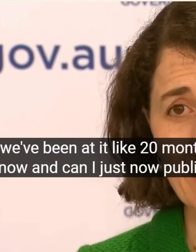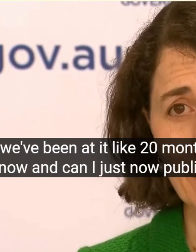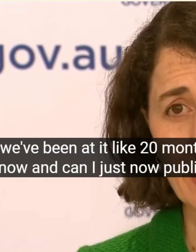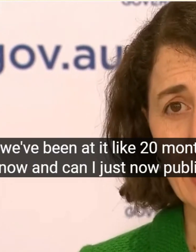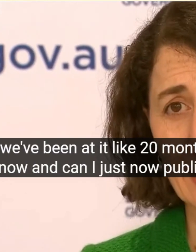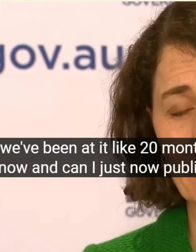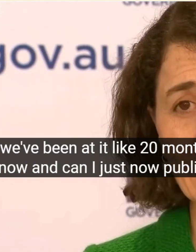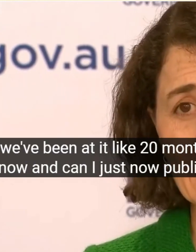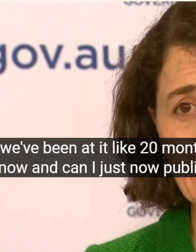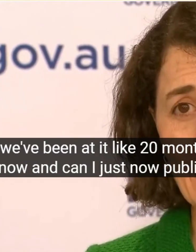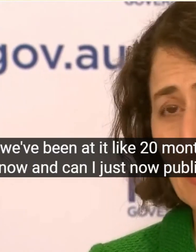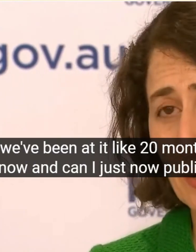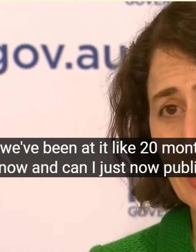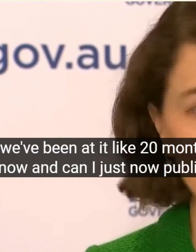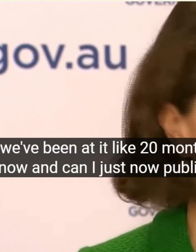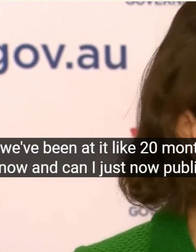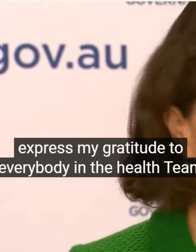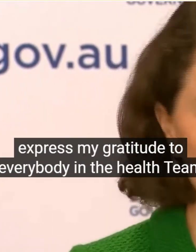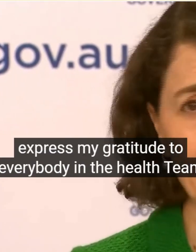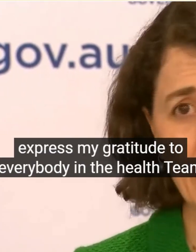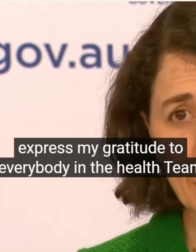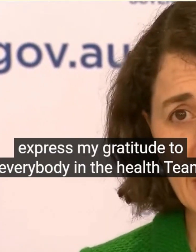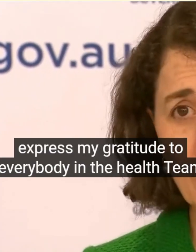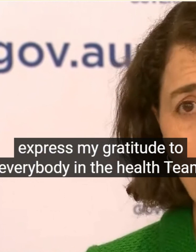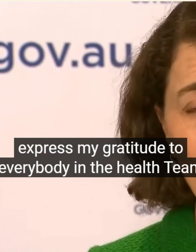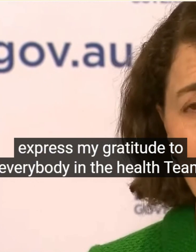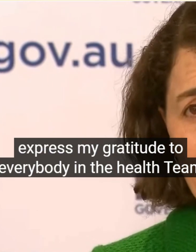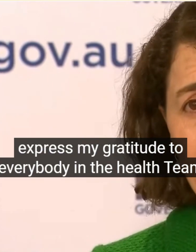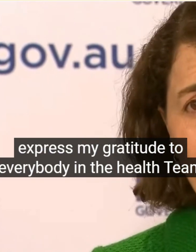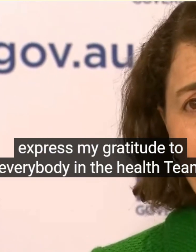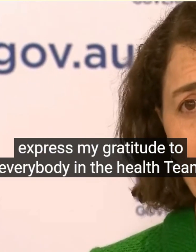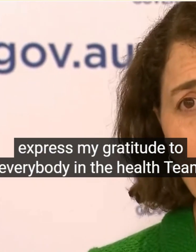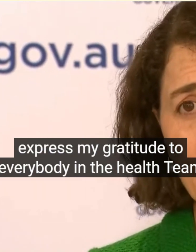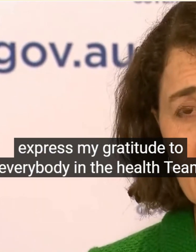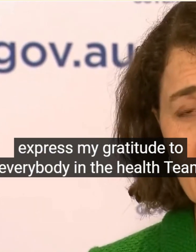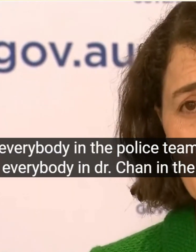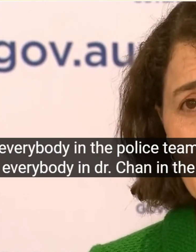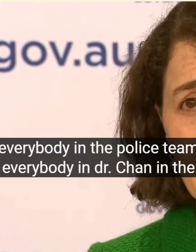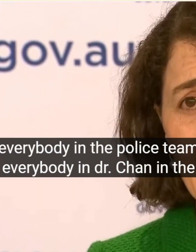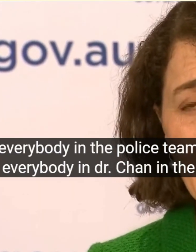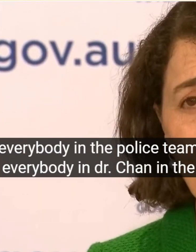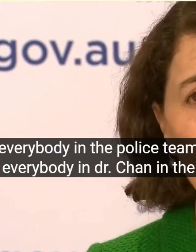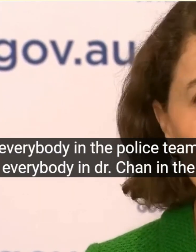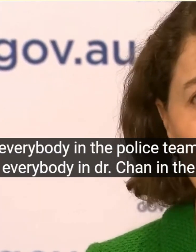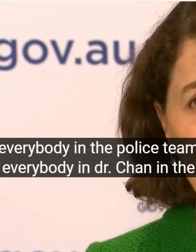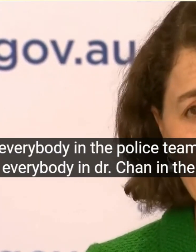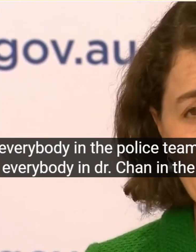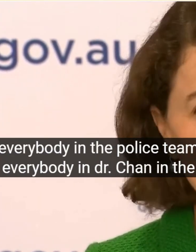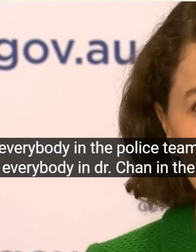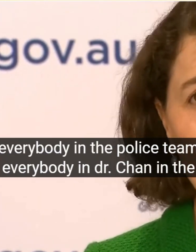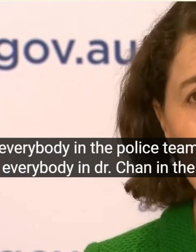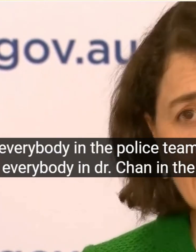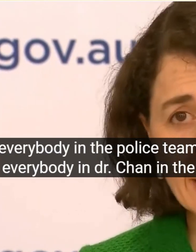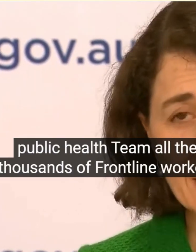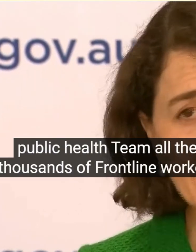Team Everybody In The Police Team Everybody In Dr Chan And The Public Health Team All The Thousands Of Frontline Workers All Of Our